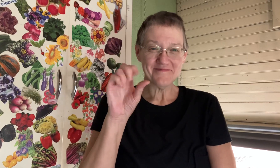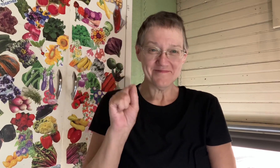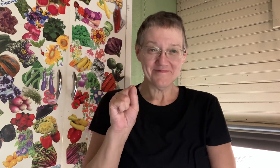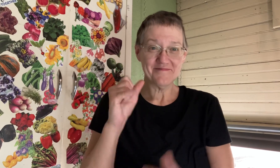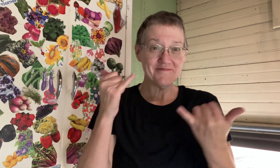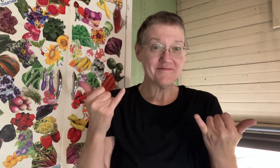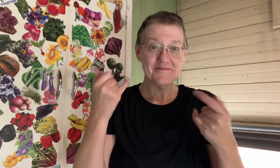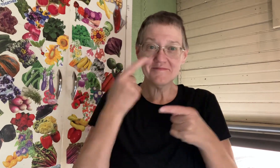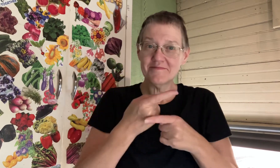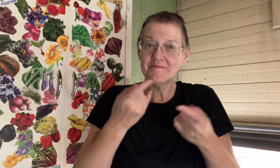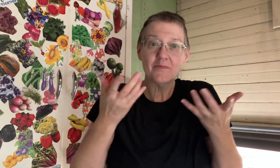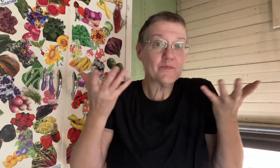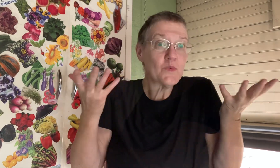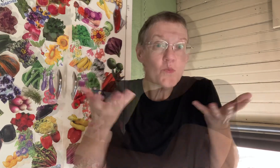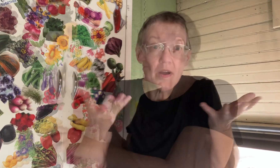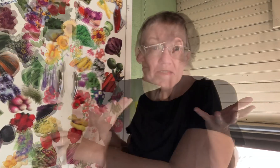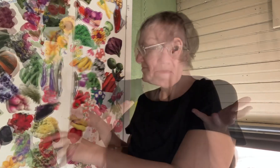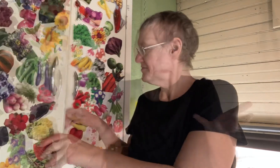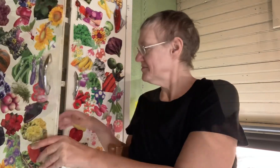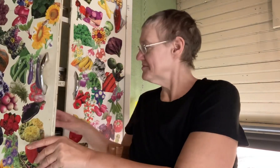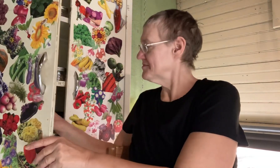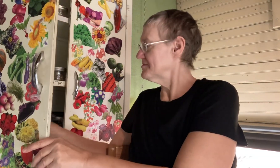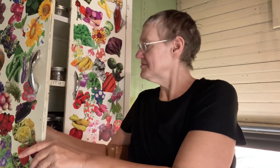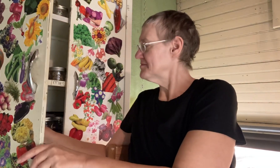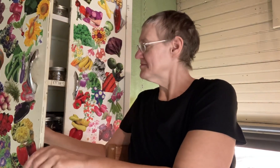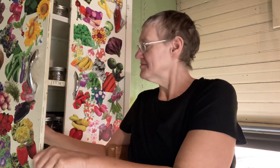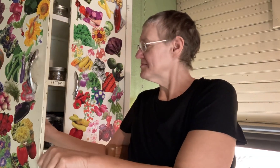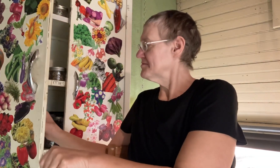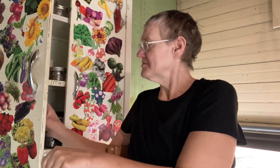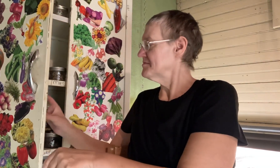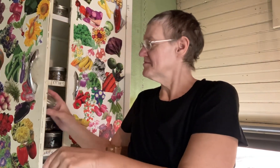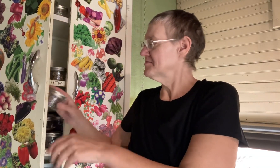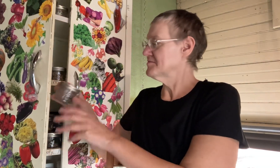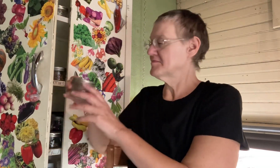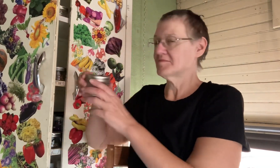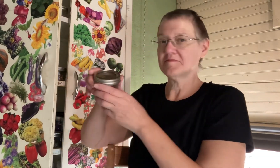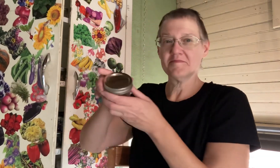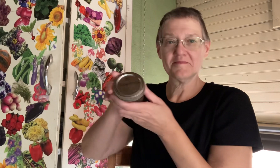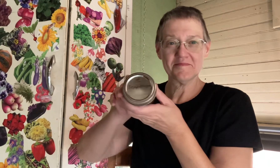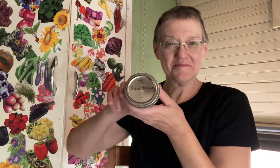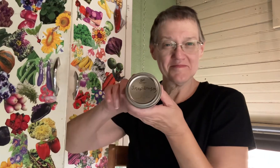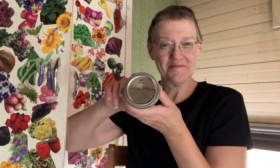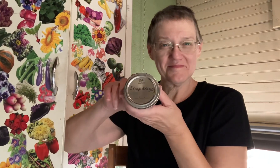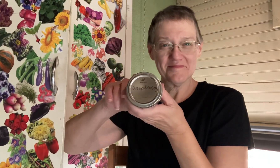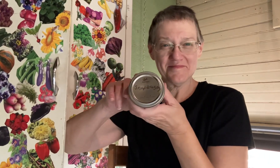seeds and today we're going to start some